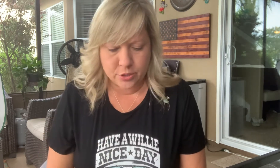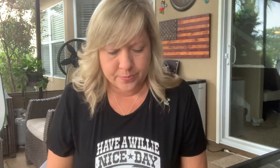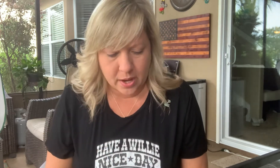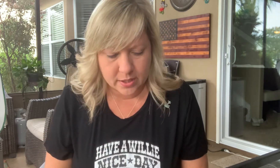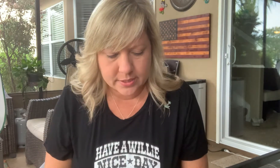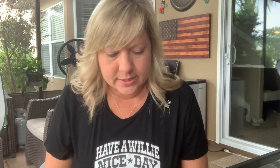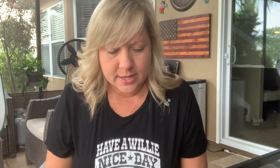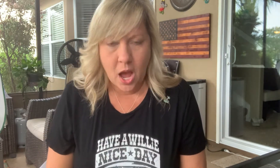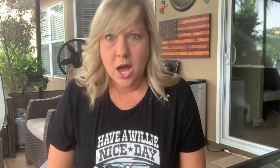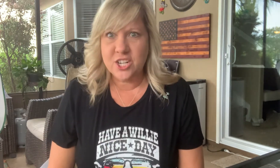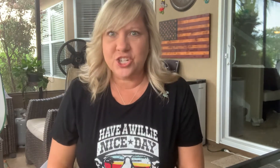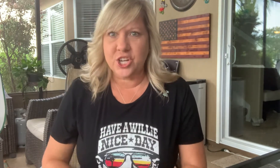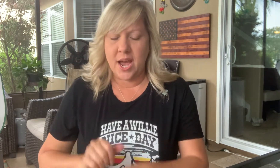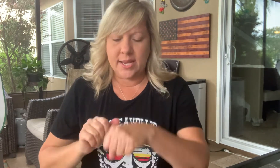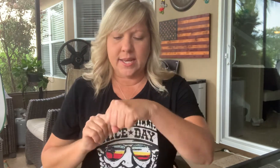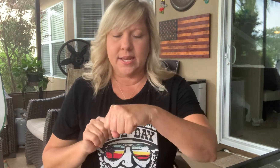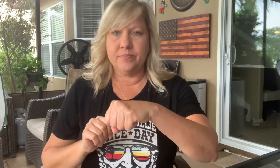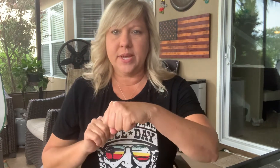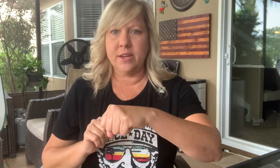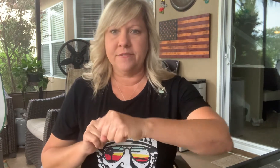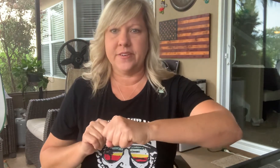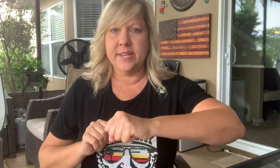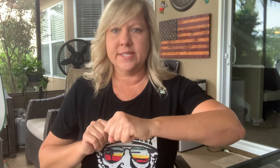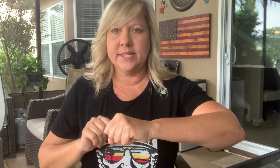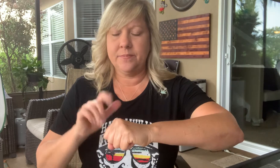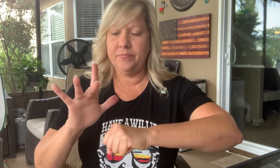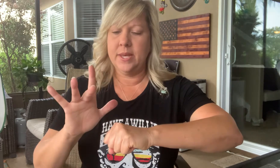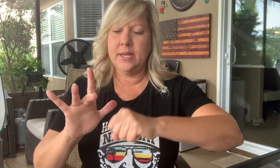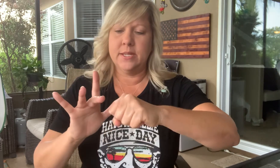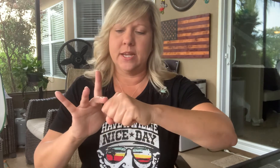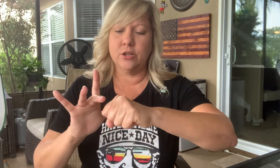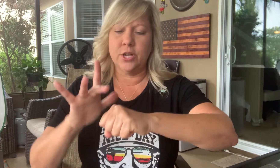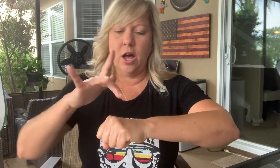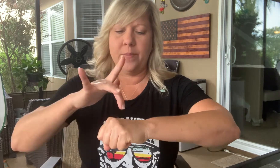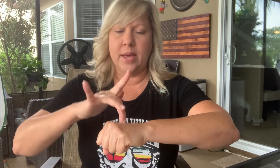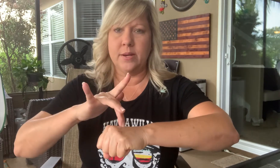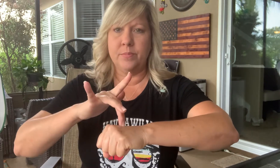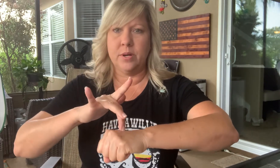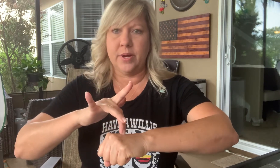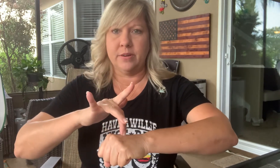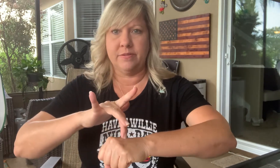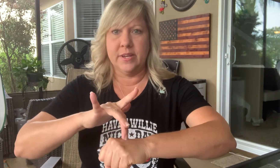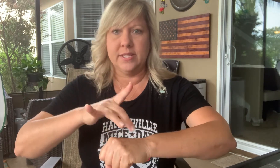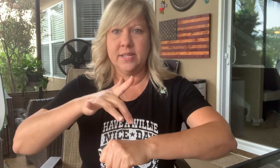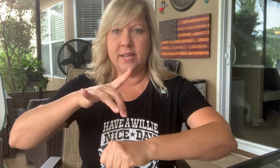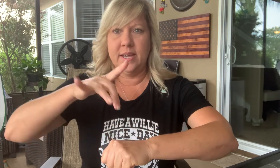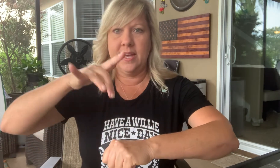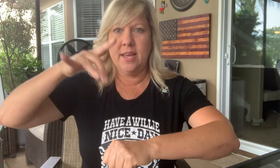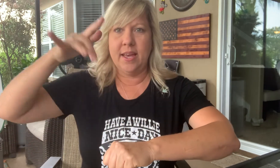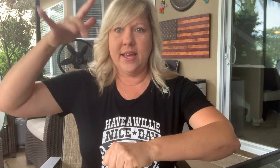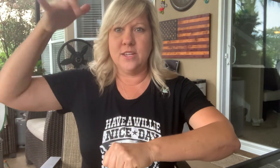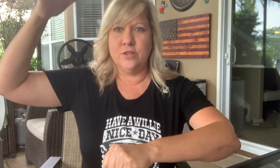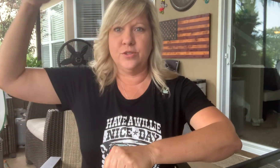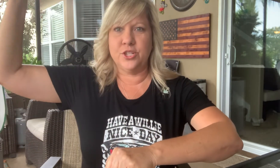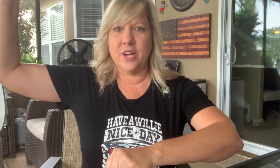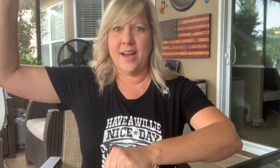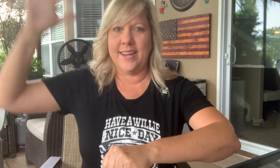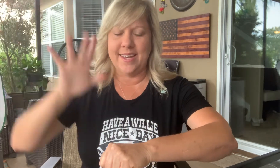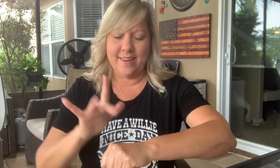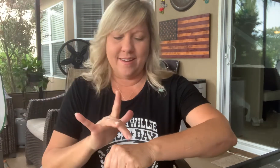bugs. Shiny. Take your fist. Take your tall man. Put him on your fist and do shiny on